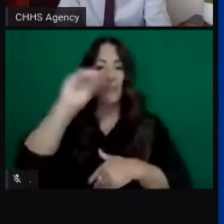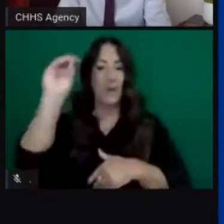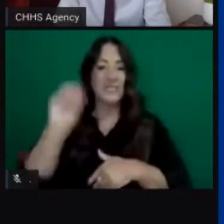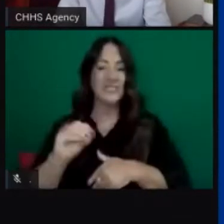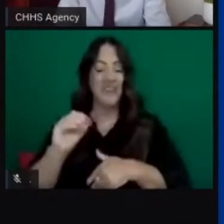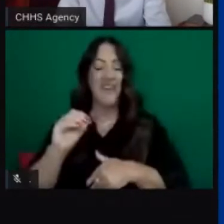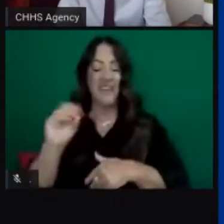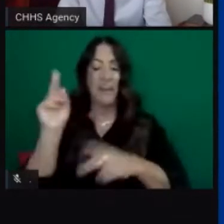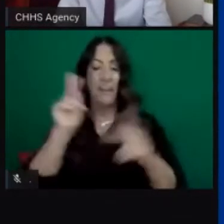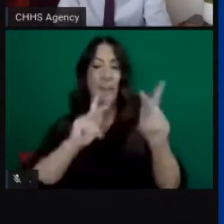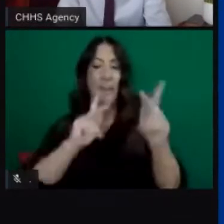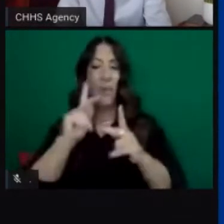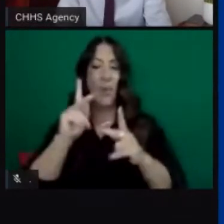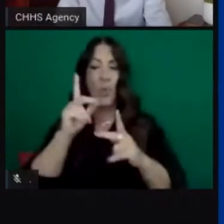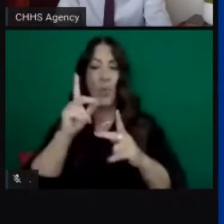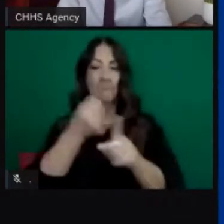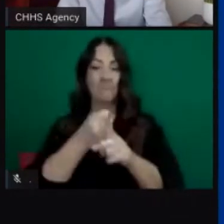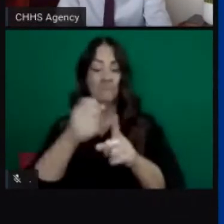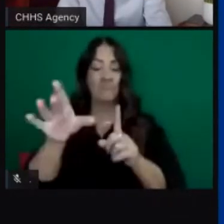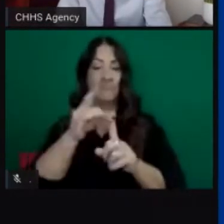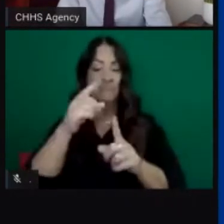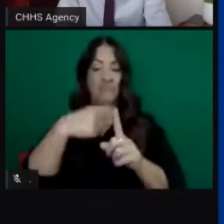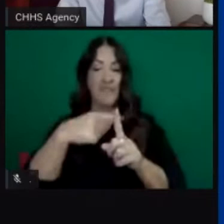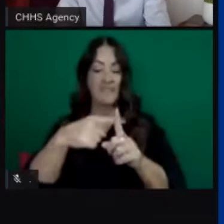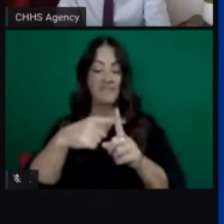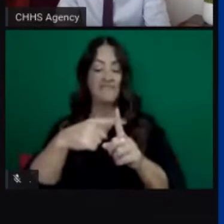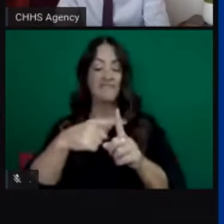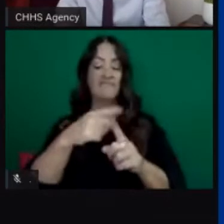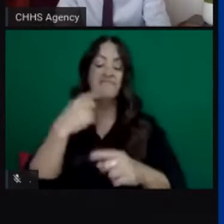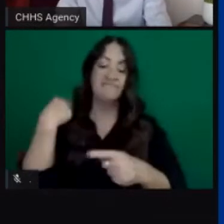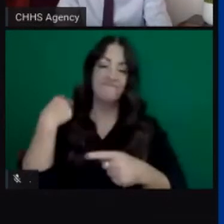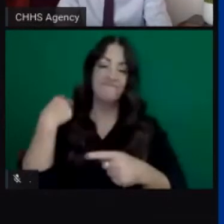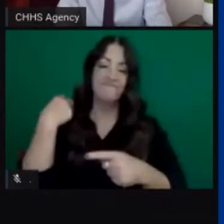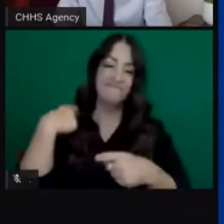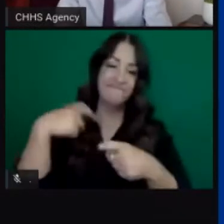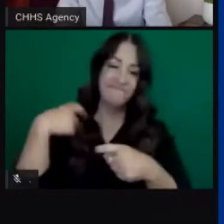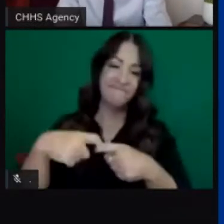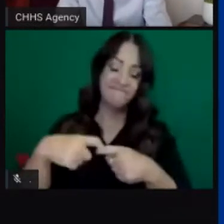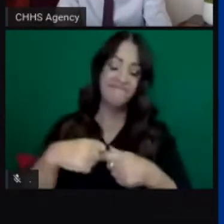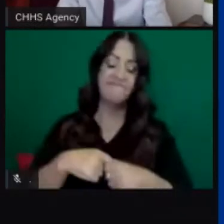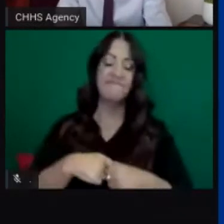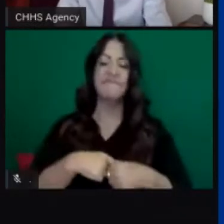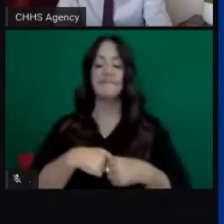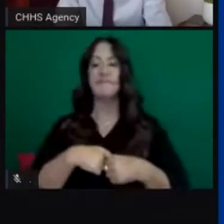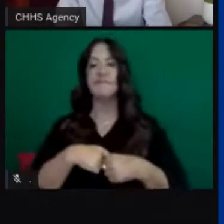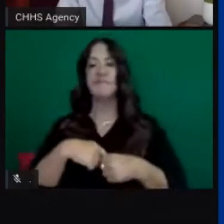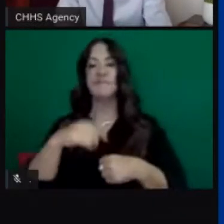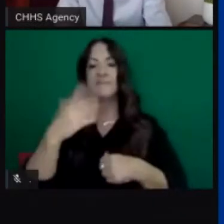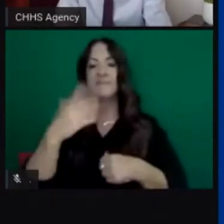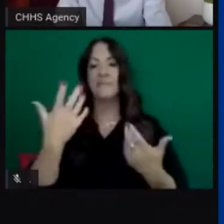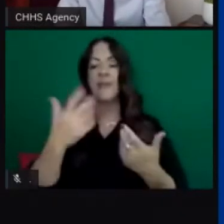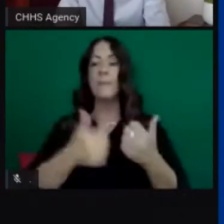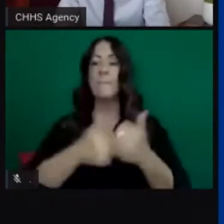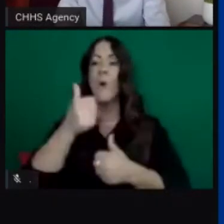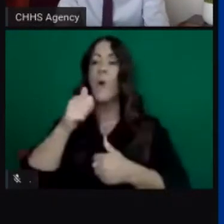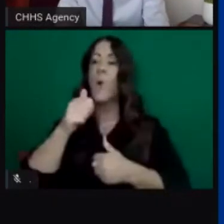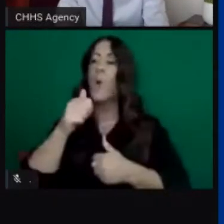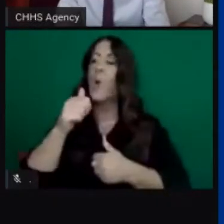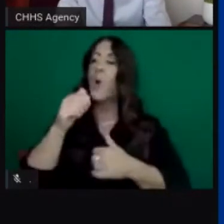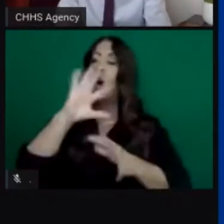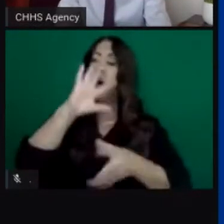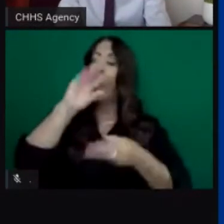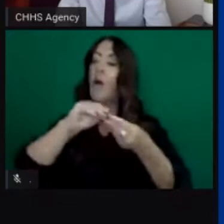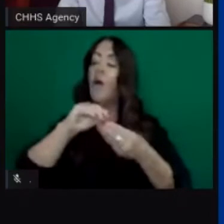California have been among Latinos uh nearly 50 percent of the deaths among Latinos yet